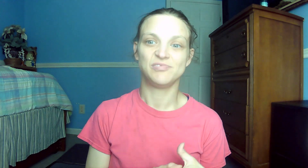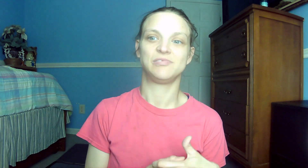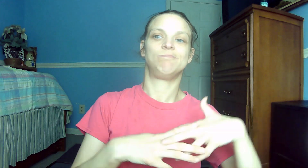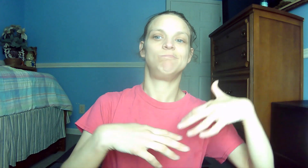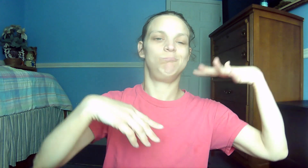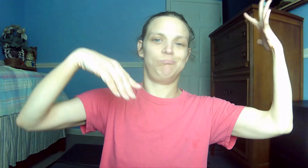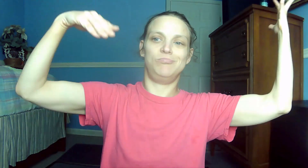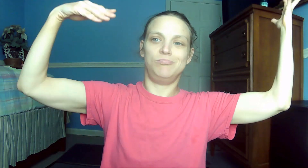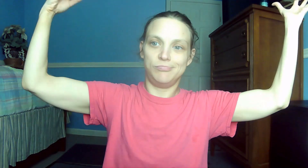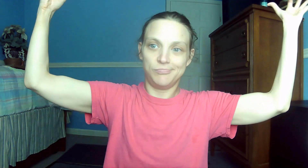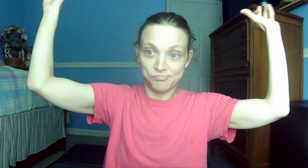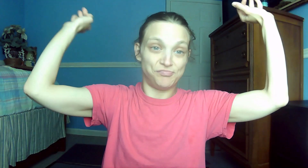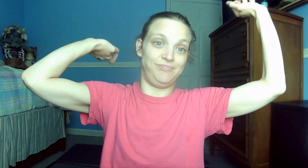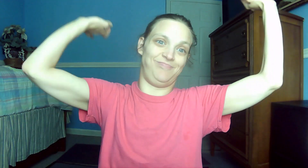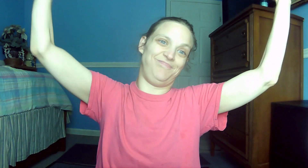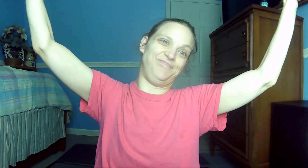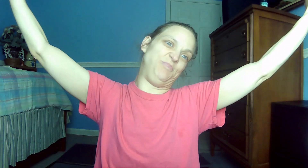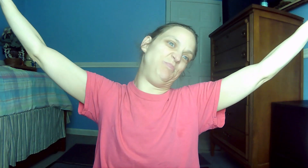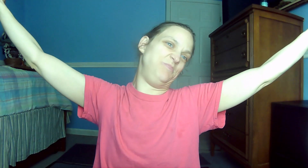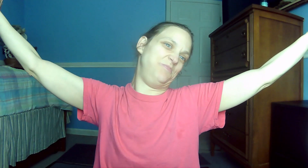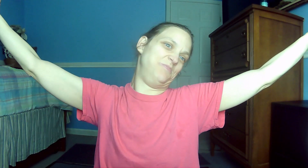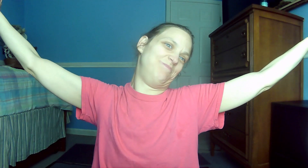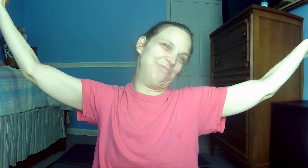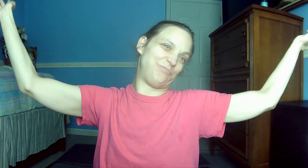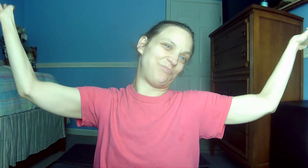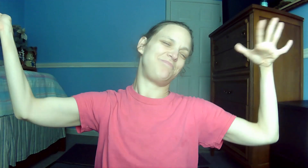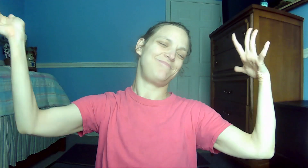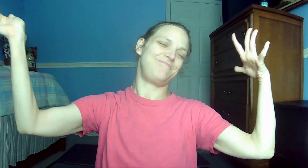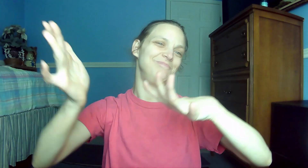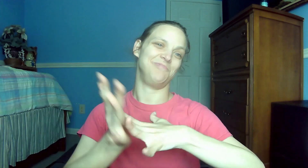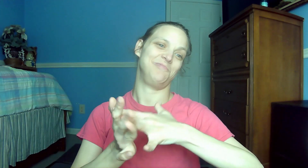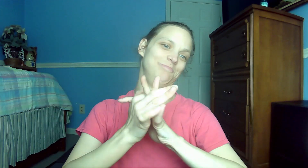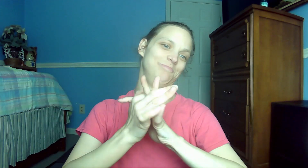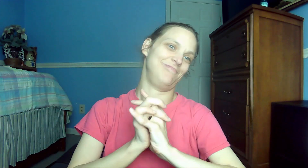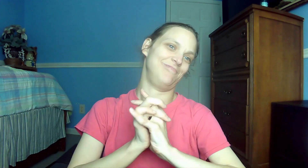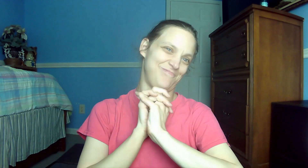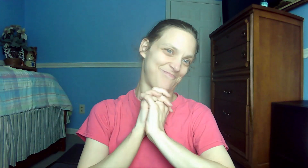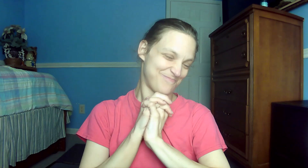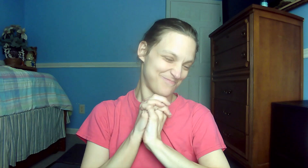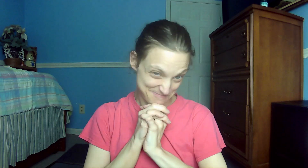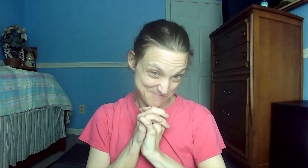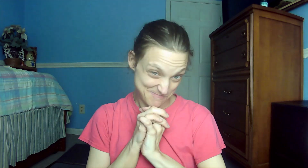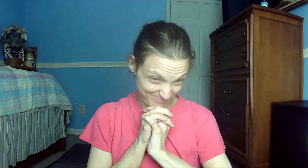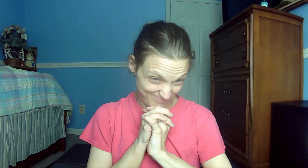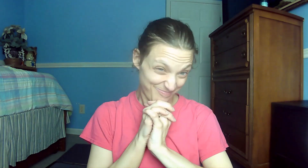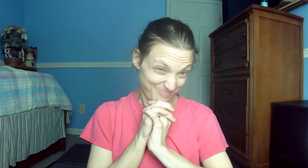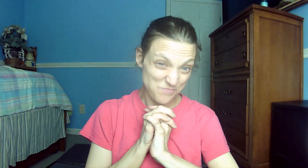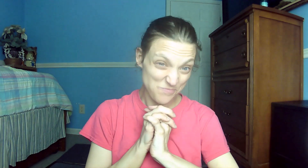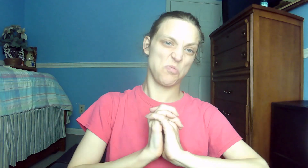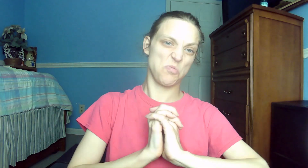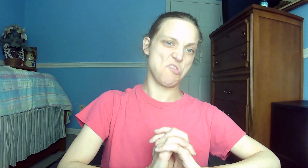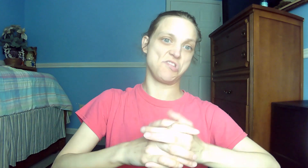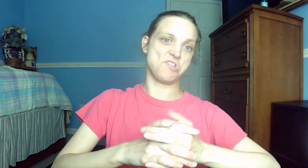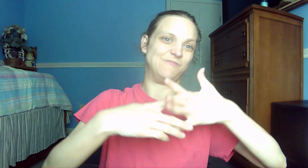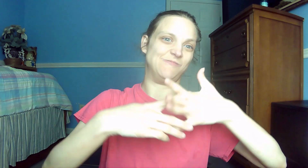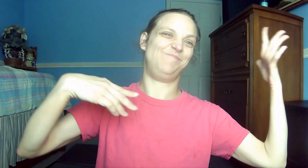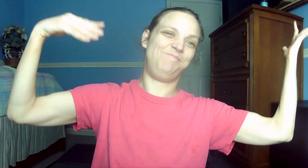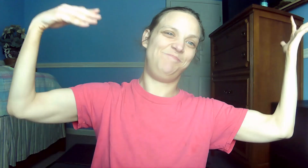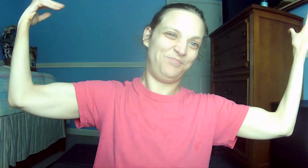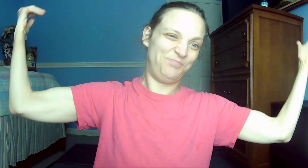name, he gave the right to become children of God. 21. James 5.16 Therefore confess